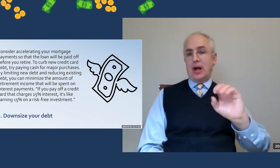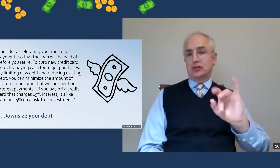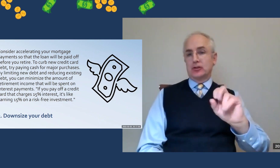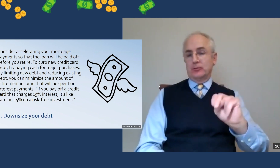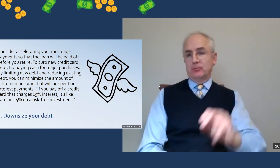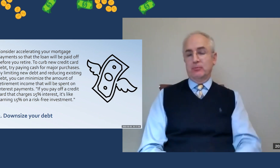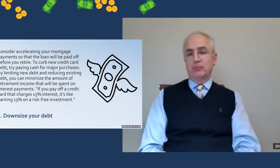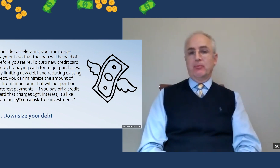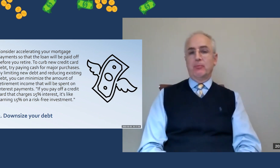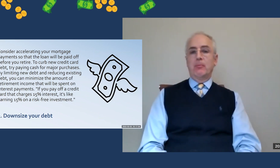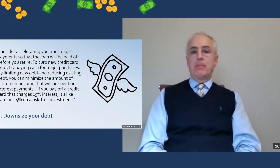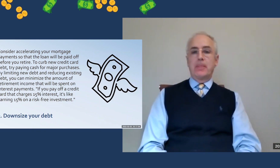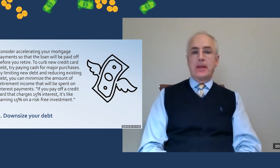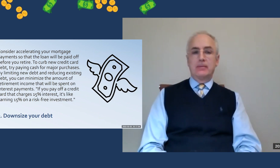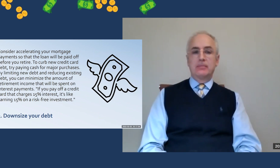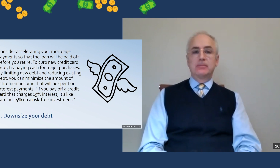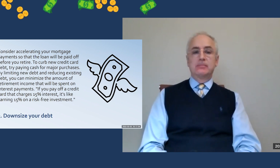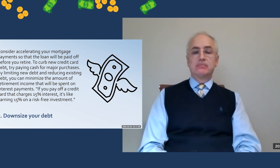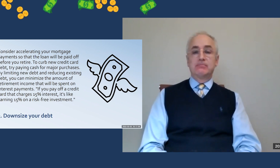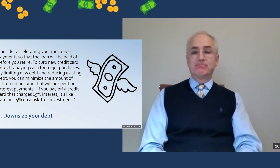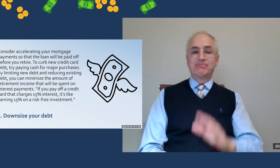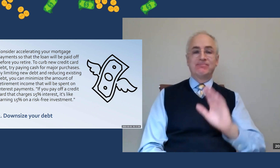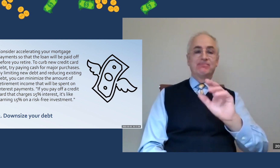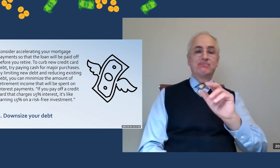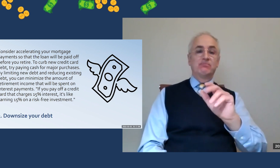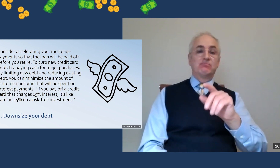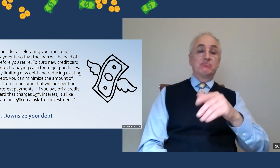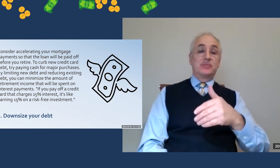location after they sell that home.